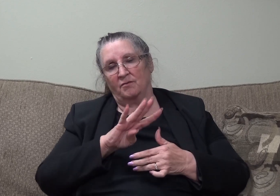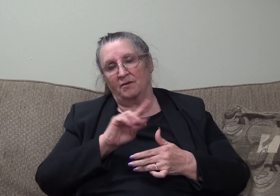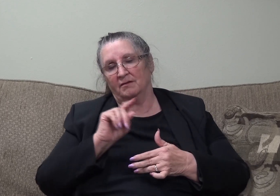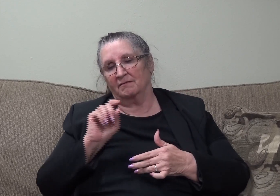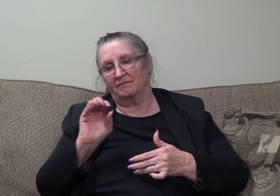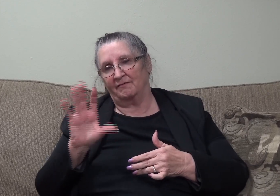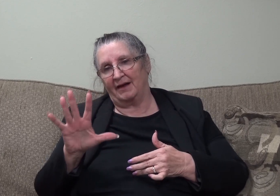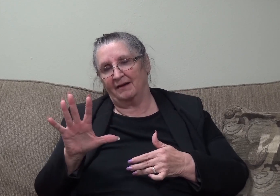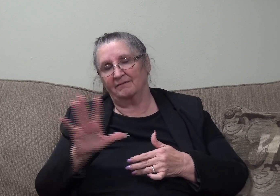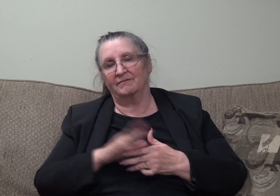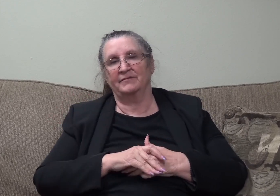So, it says,